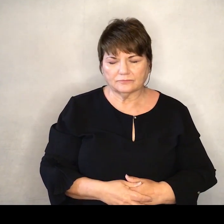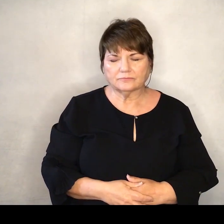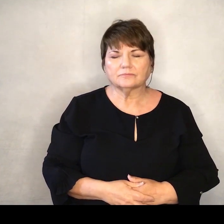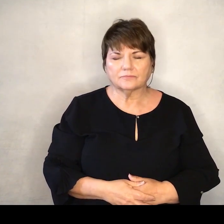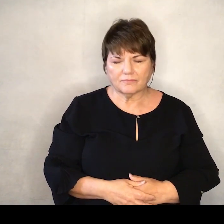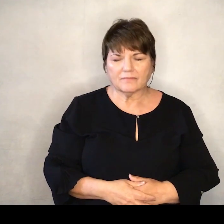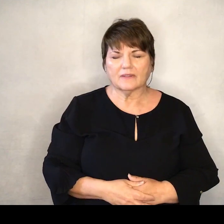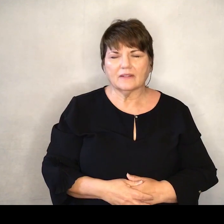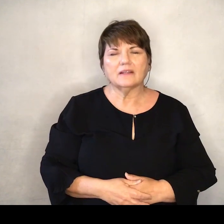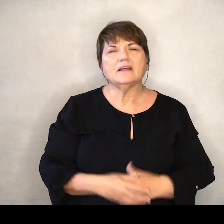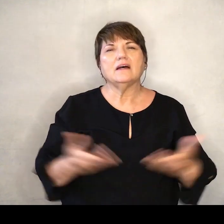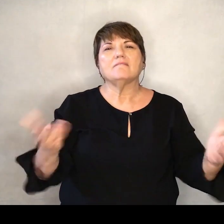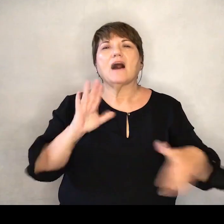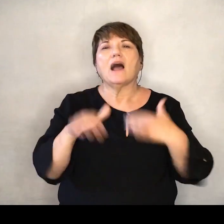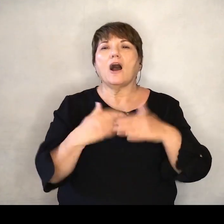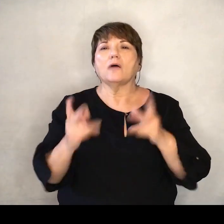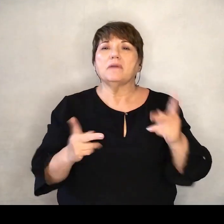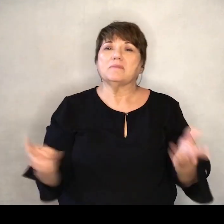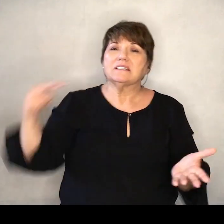I invite you to stand